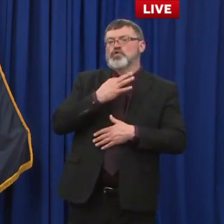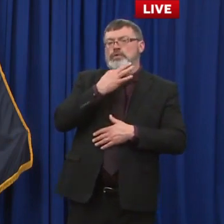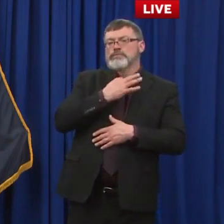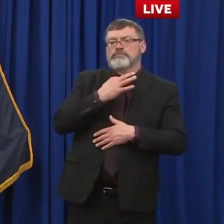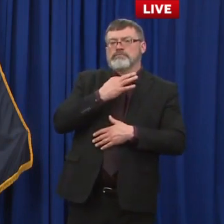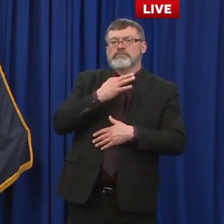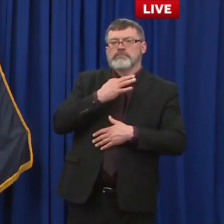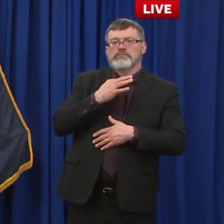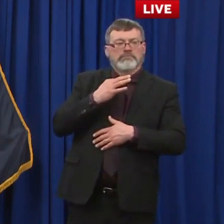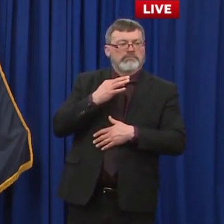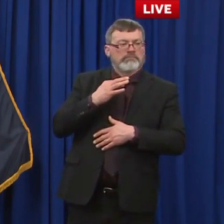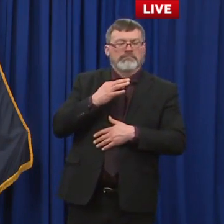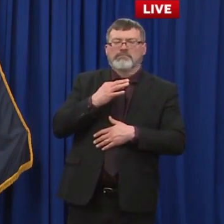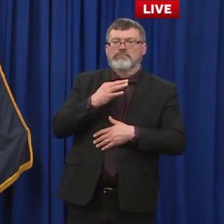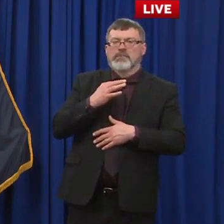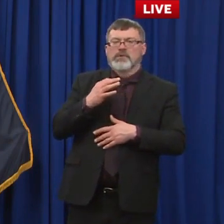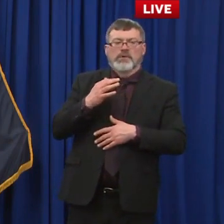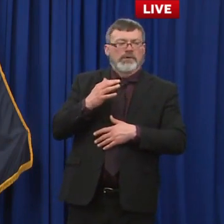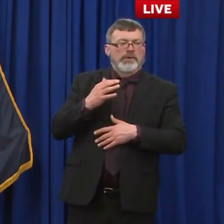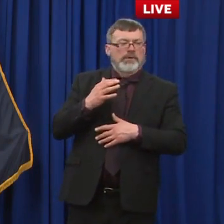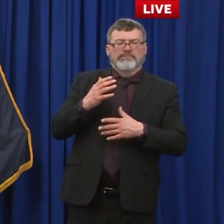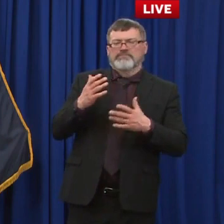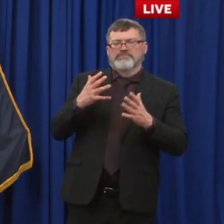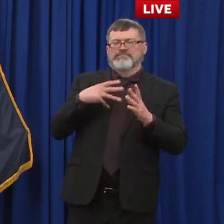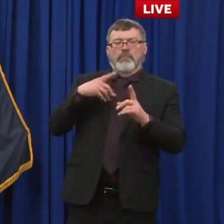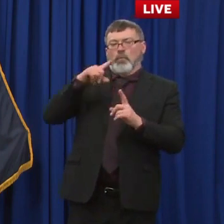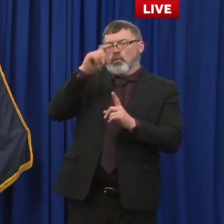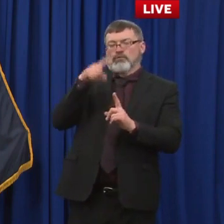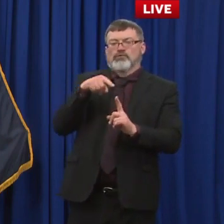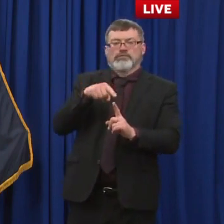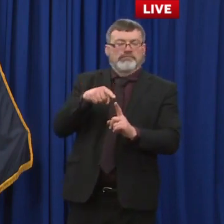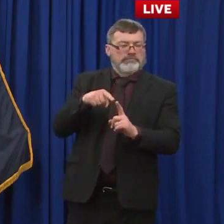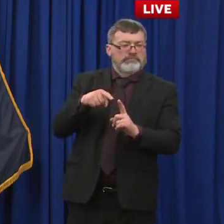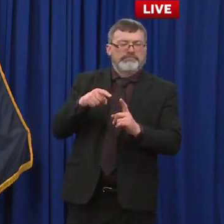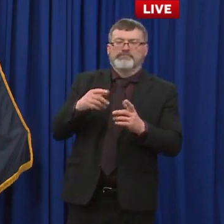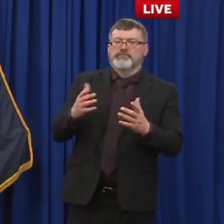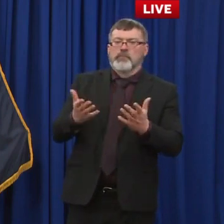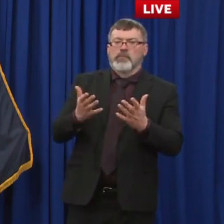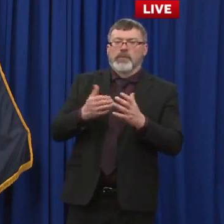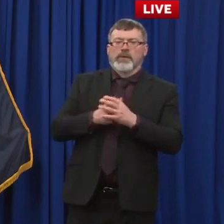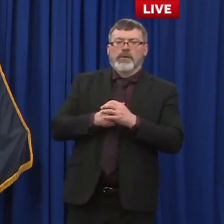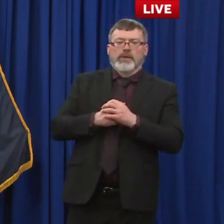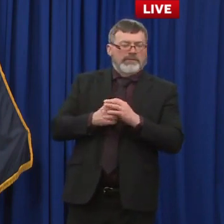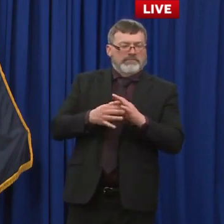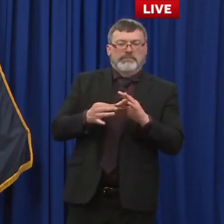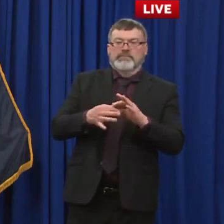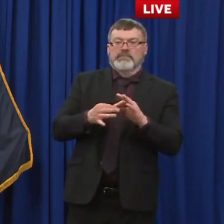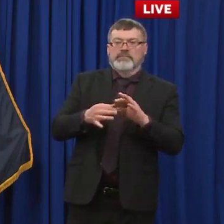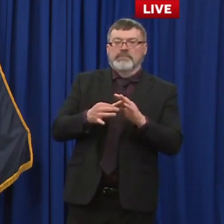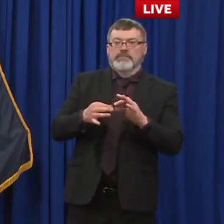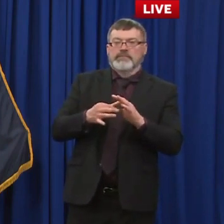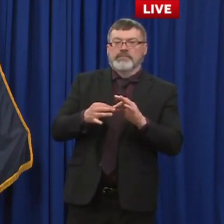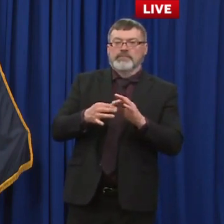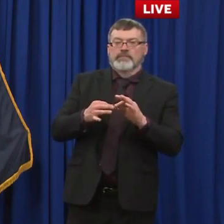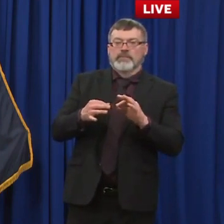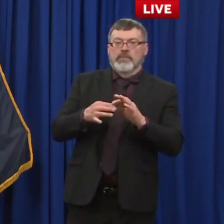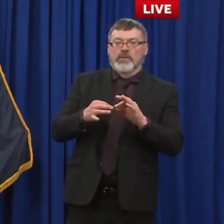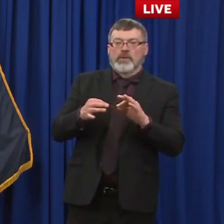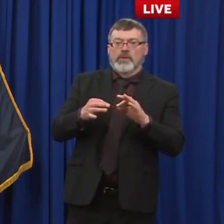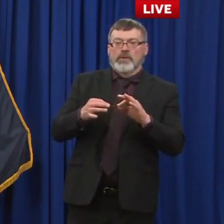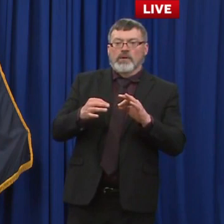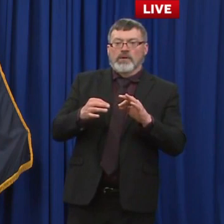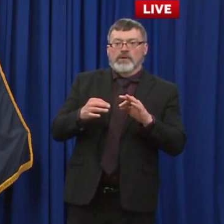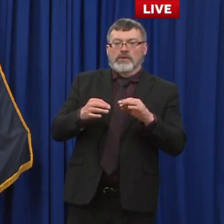to conclude um there's a type of person who's more likely to be breakthrough than other types of people obviously with two